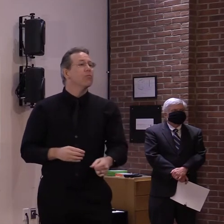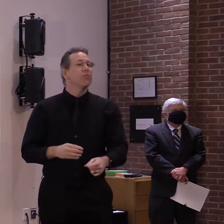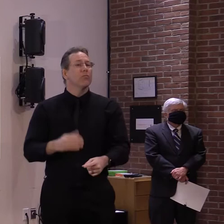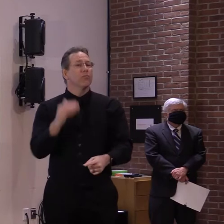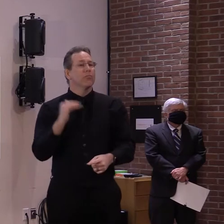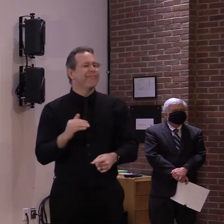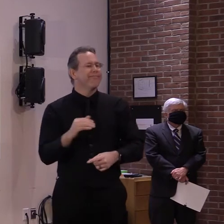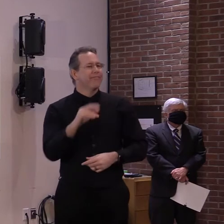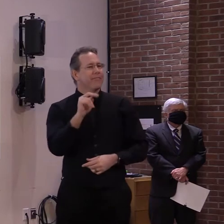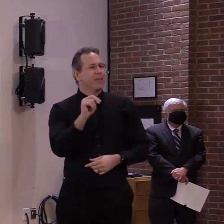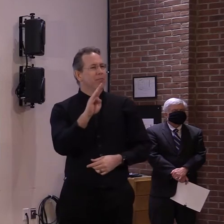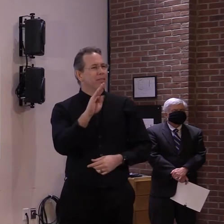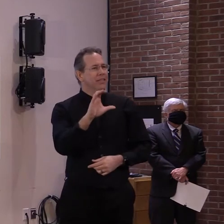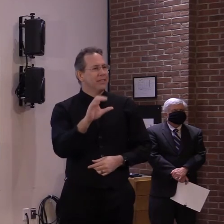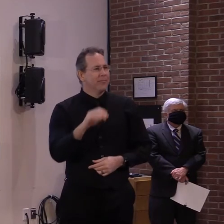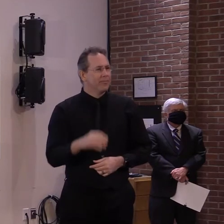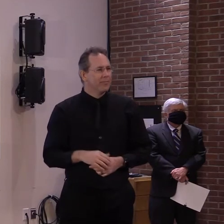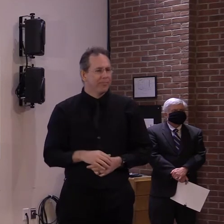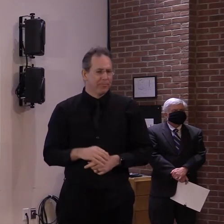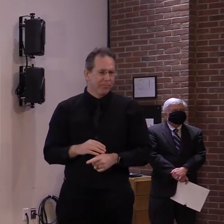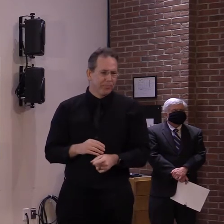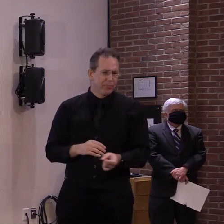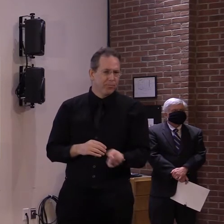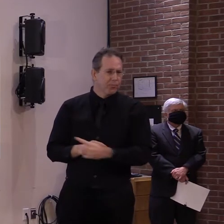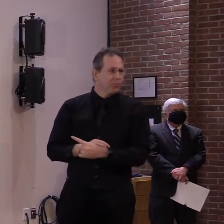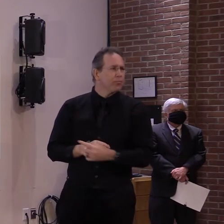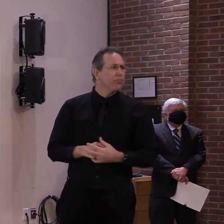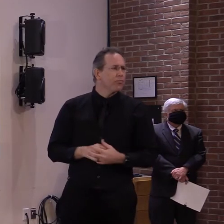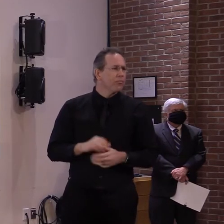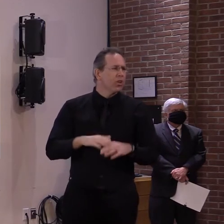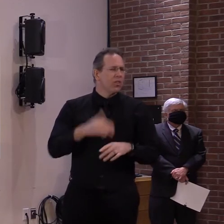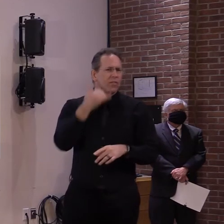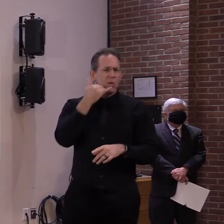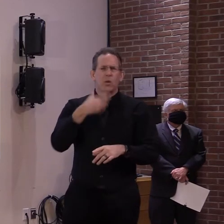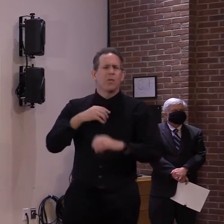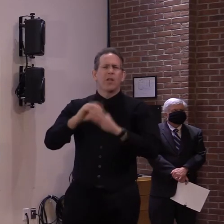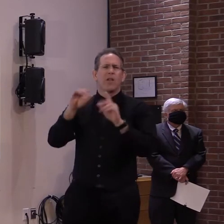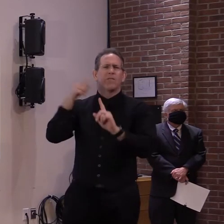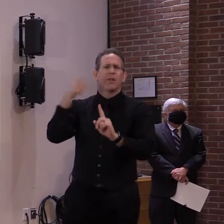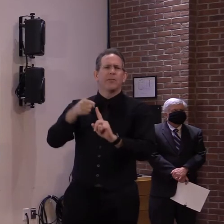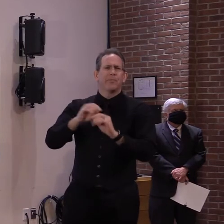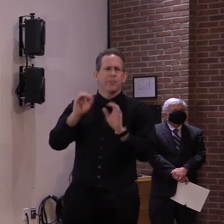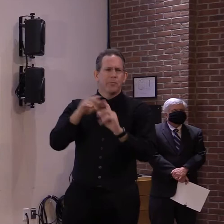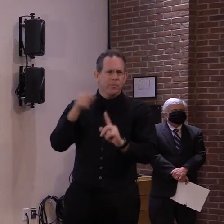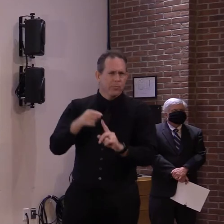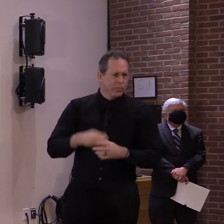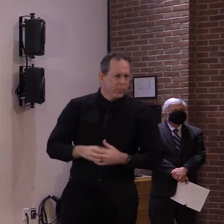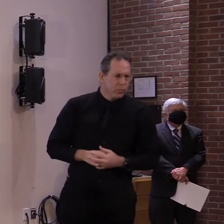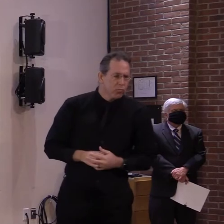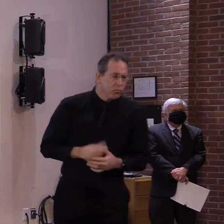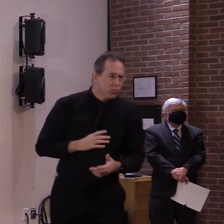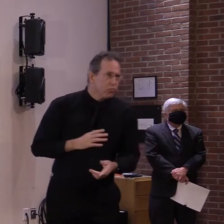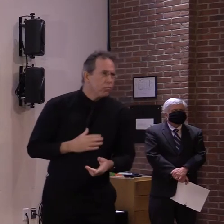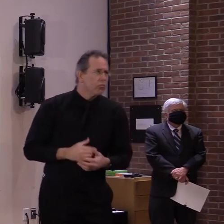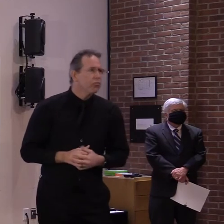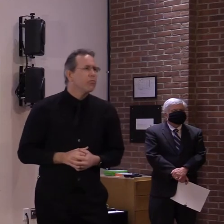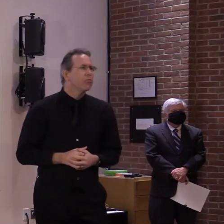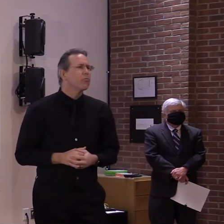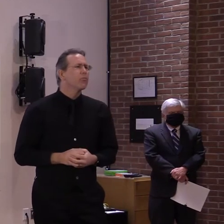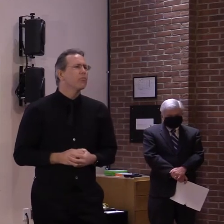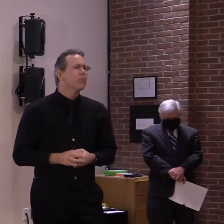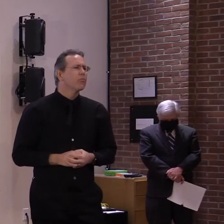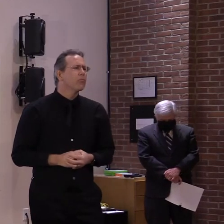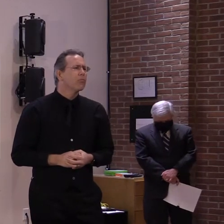Thank you. I just want to clarify, given what HHS said on Tuesday and what you've